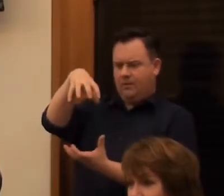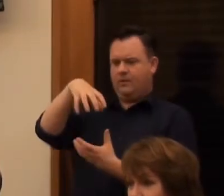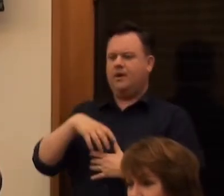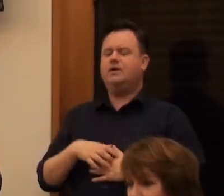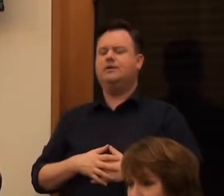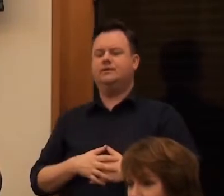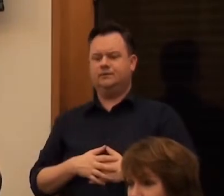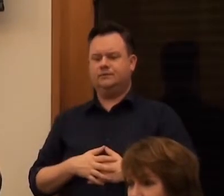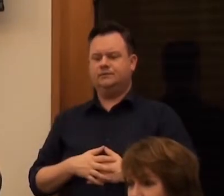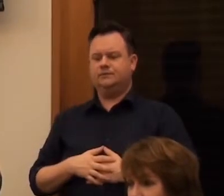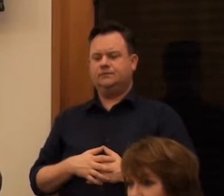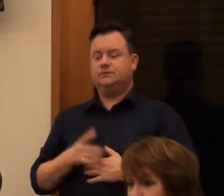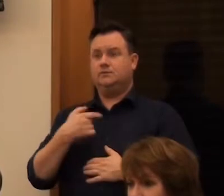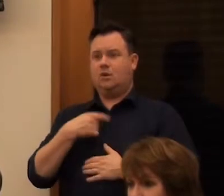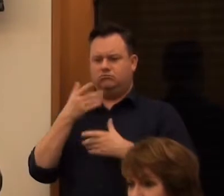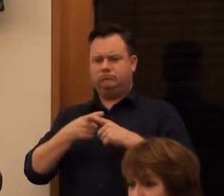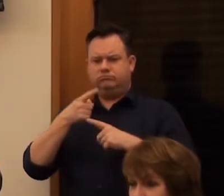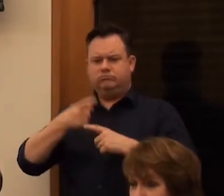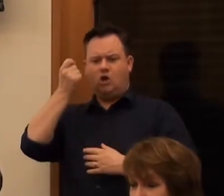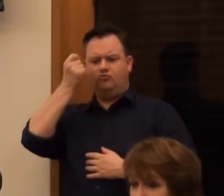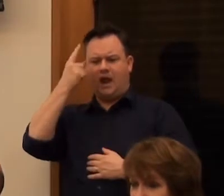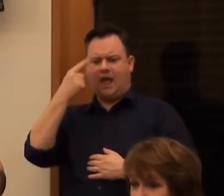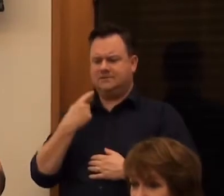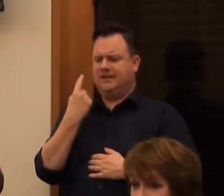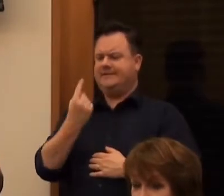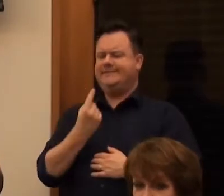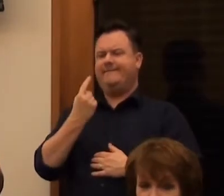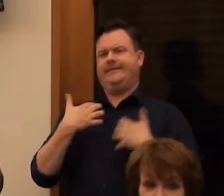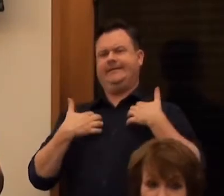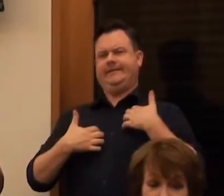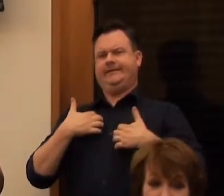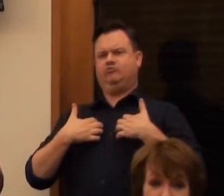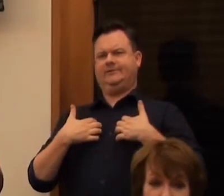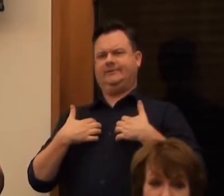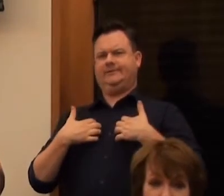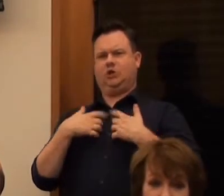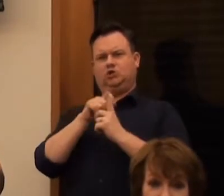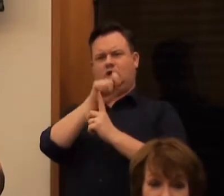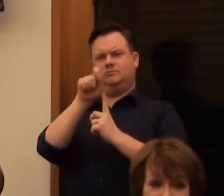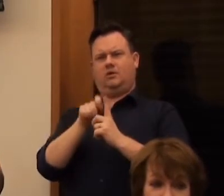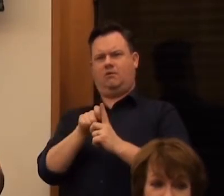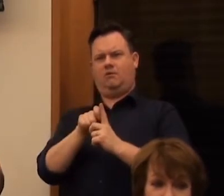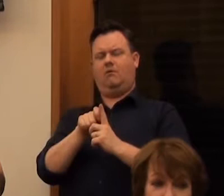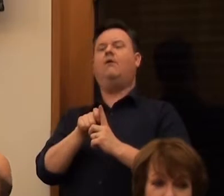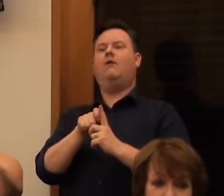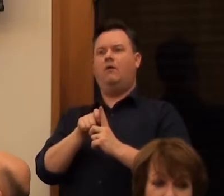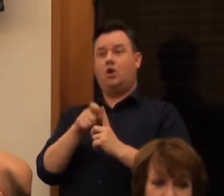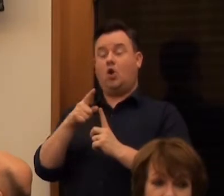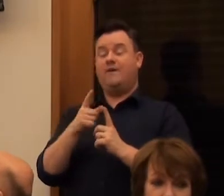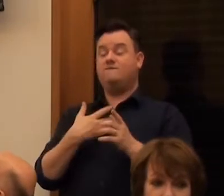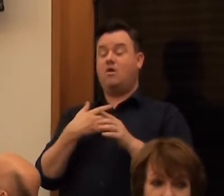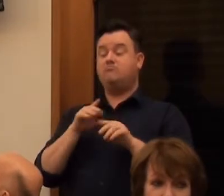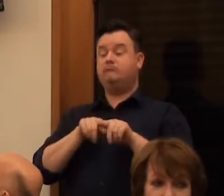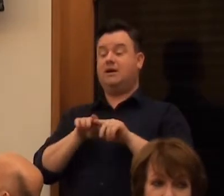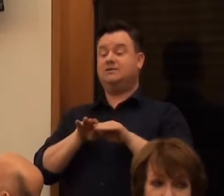I suddenly realised that it was in itself an interesting sculpture. Not just for a practical reason. So